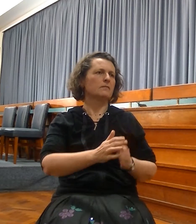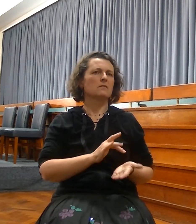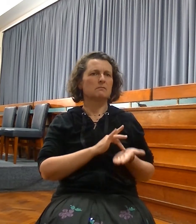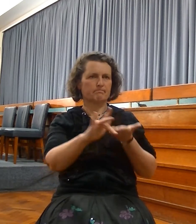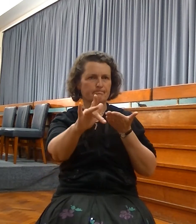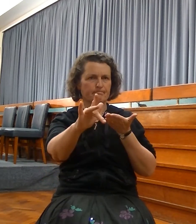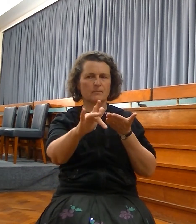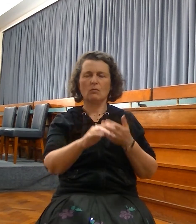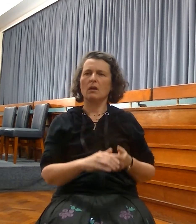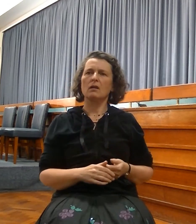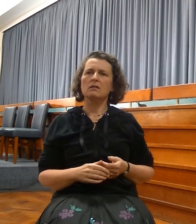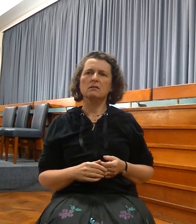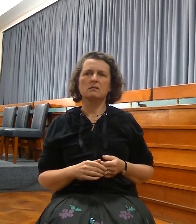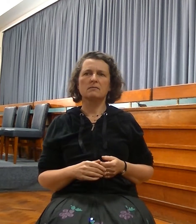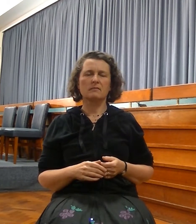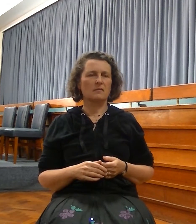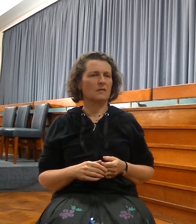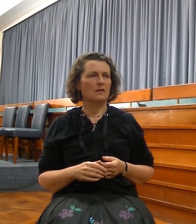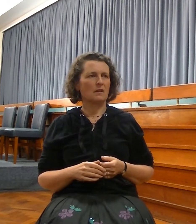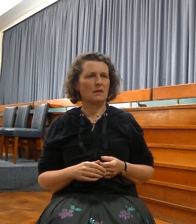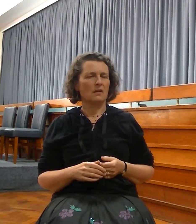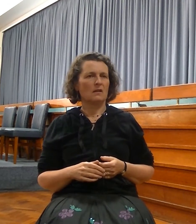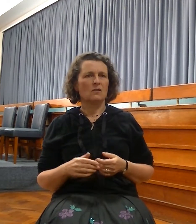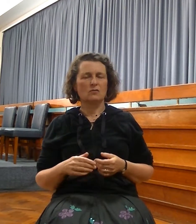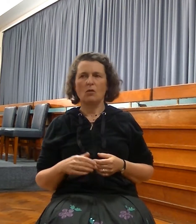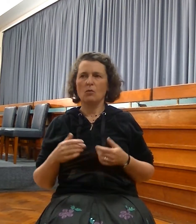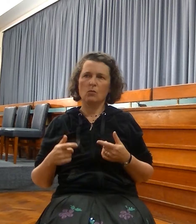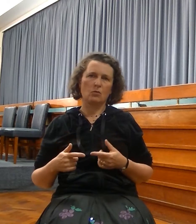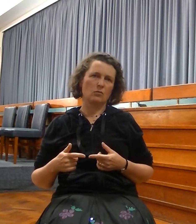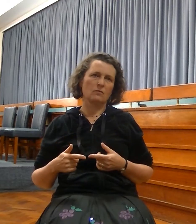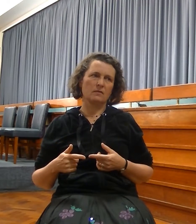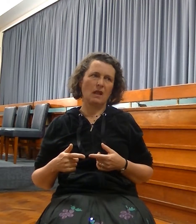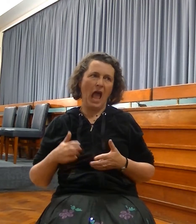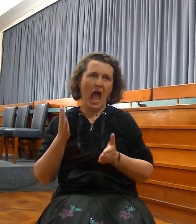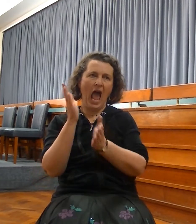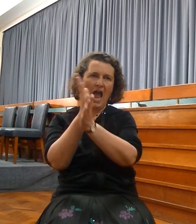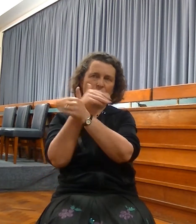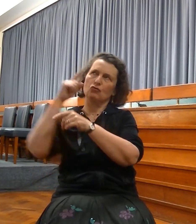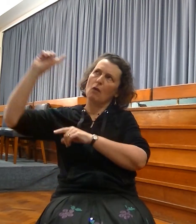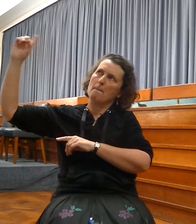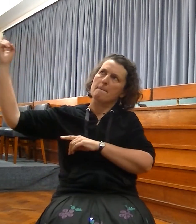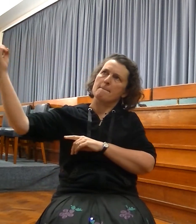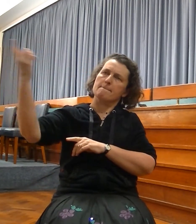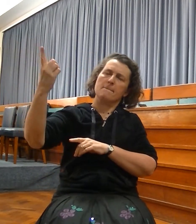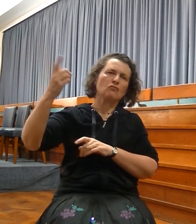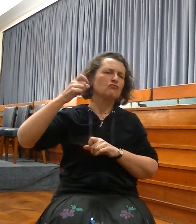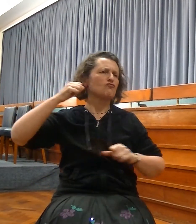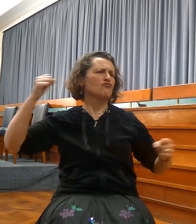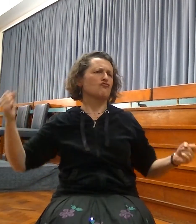power, and the earth was lightened with his glory, and he cried mightily with a strong voice, saying, Babylon the great